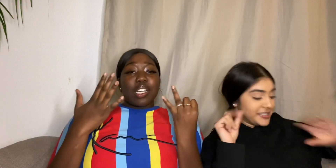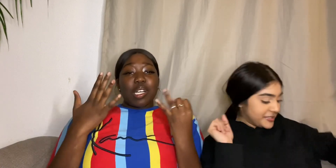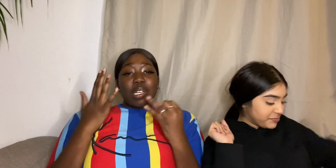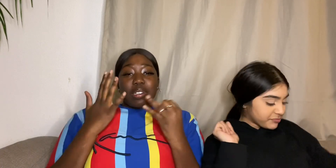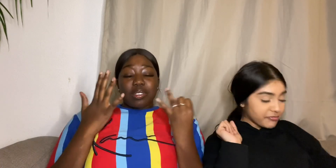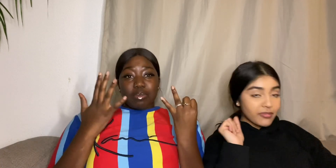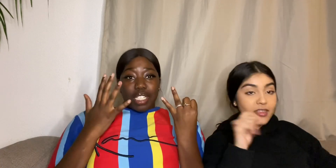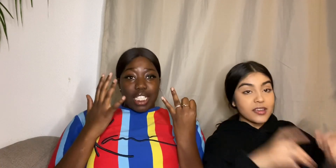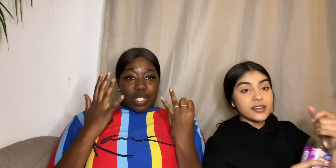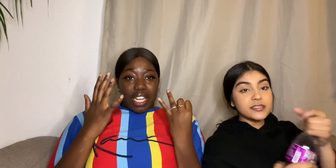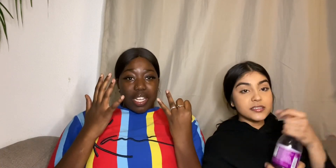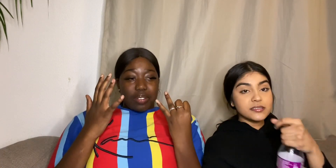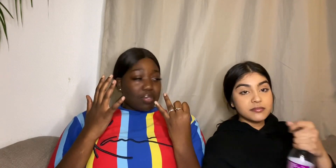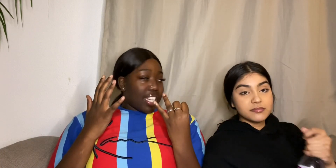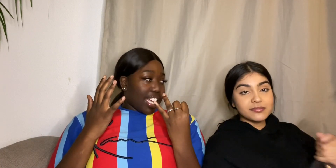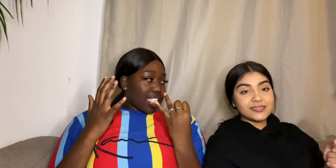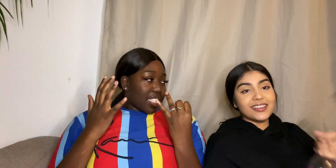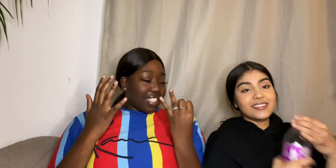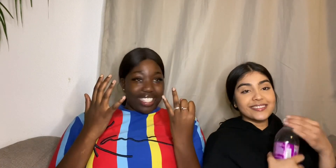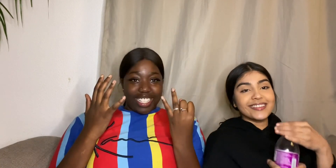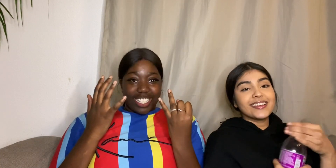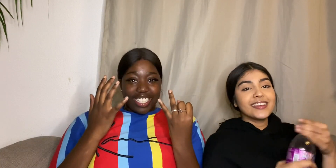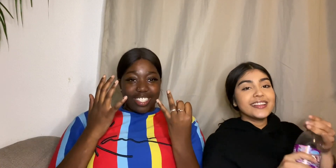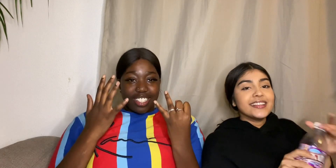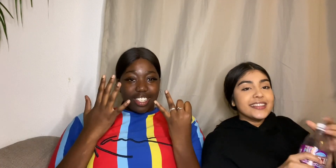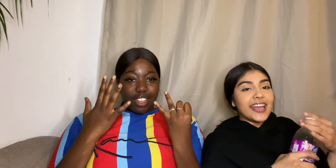but it's okay next next